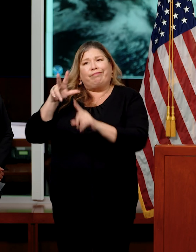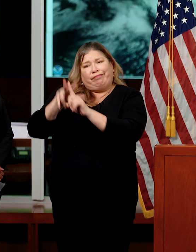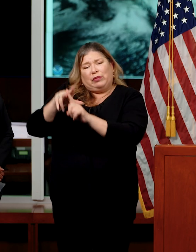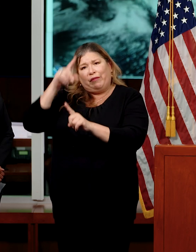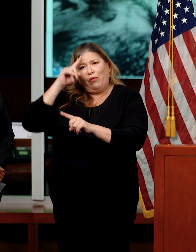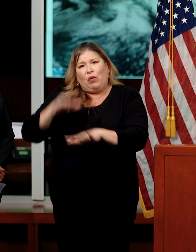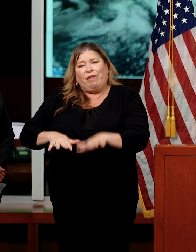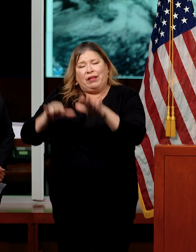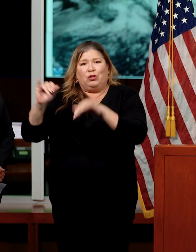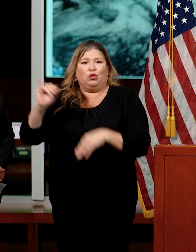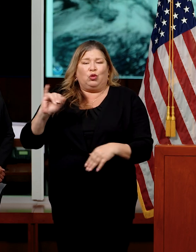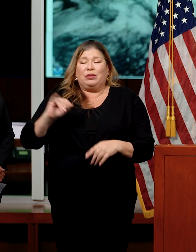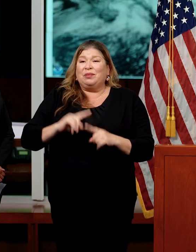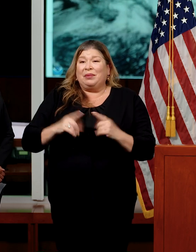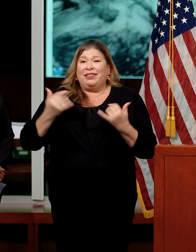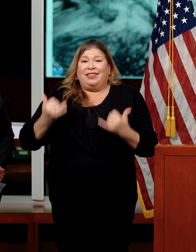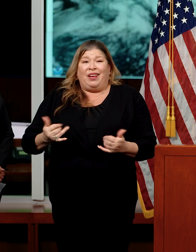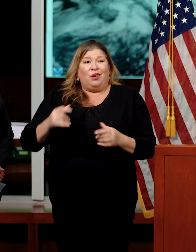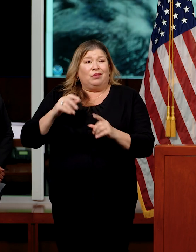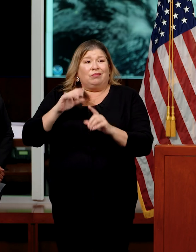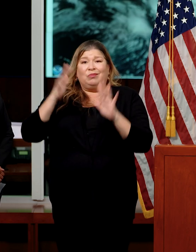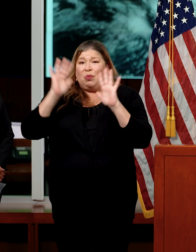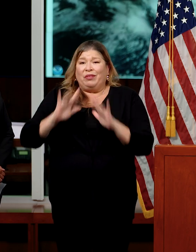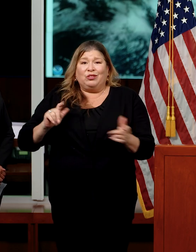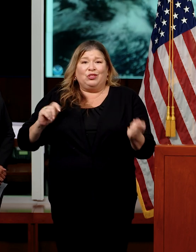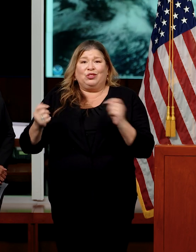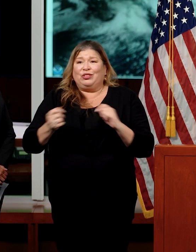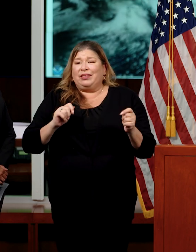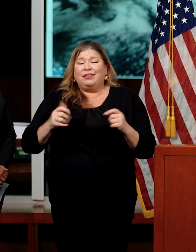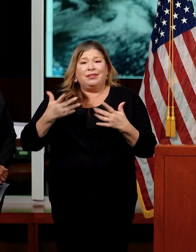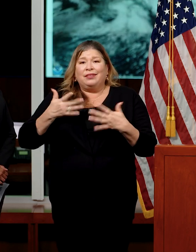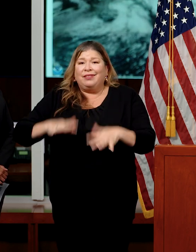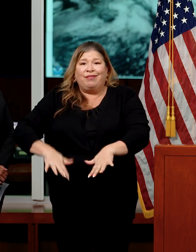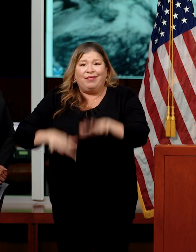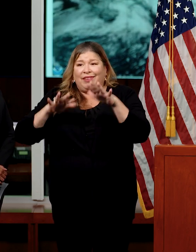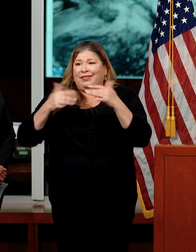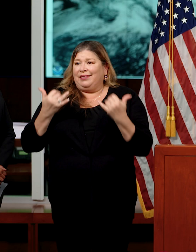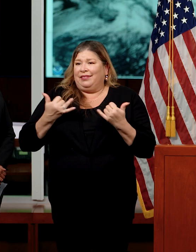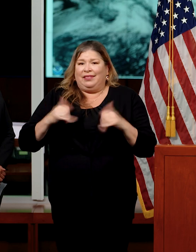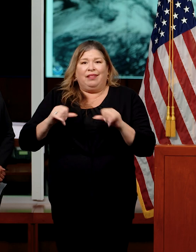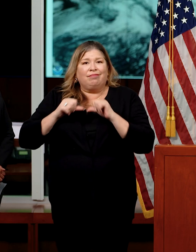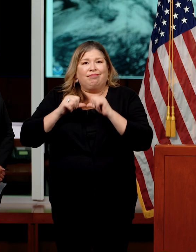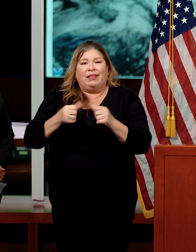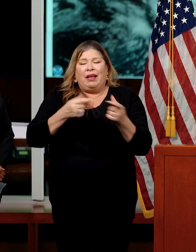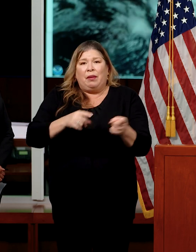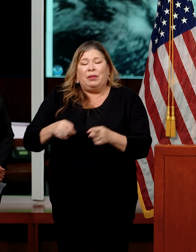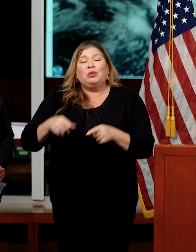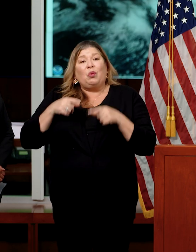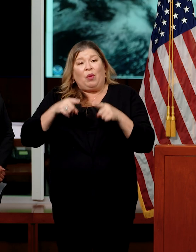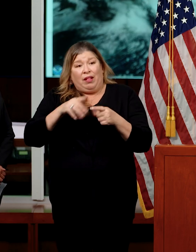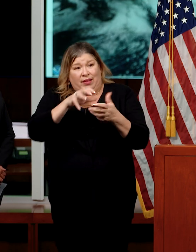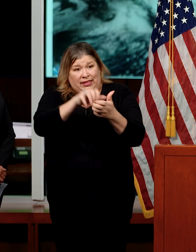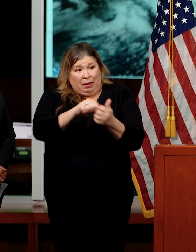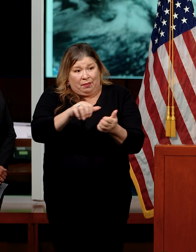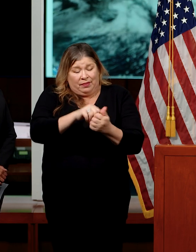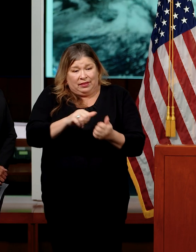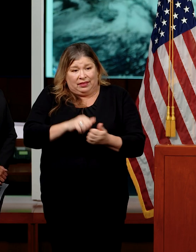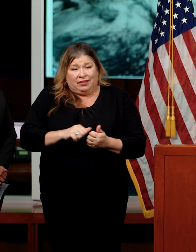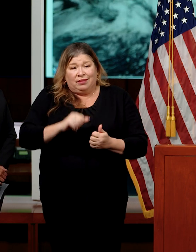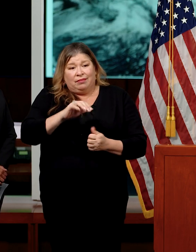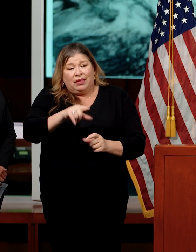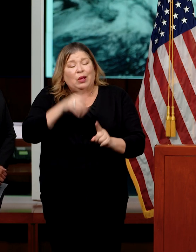But this is still a very dynamic event, right, and flooding is continuing to happen. And so as people experience damages, they will continue